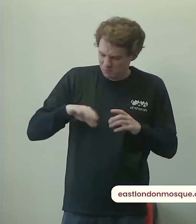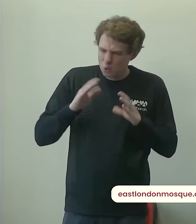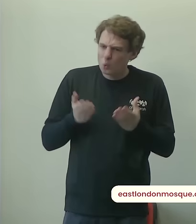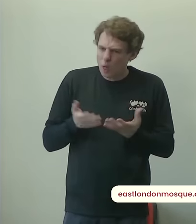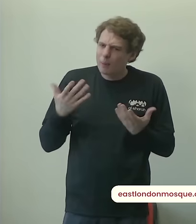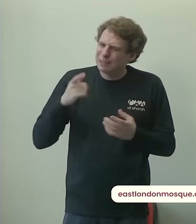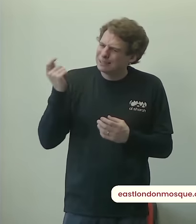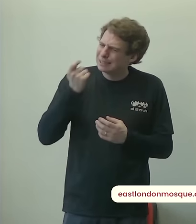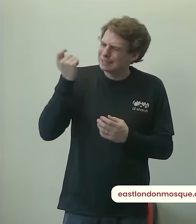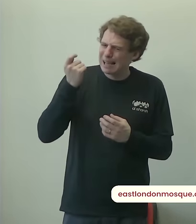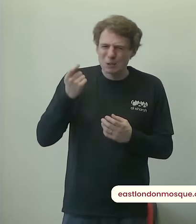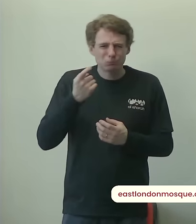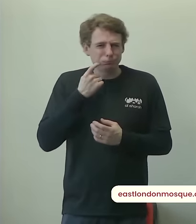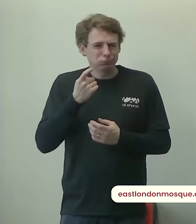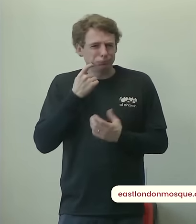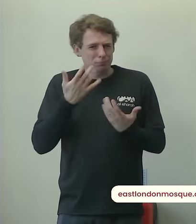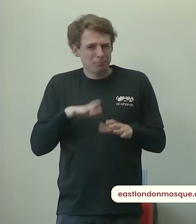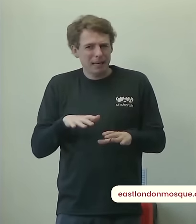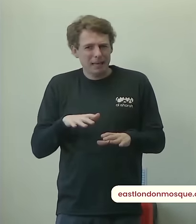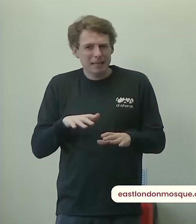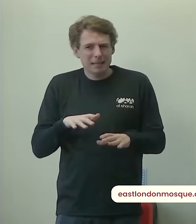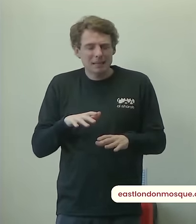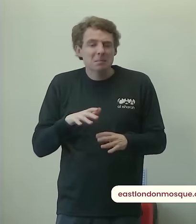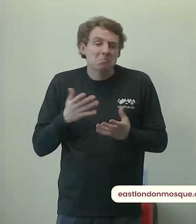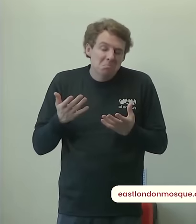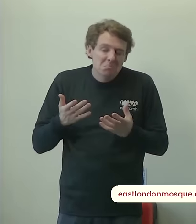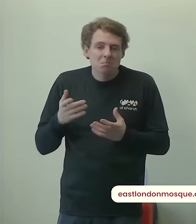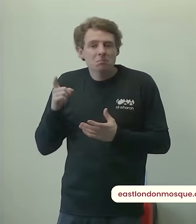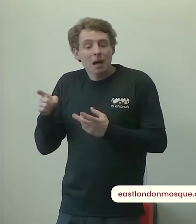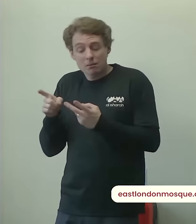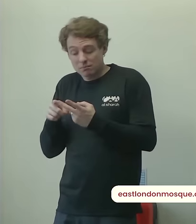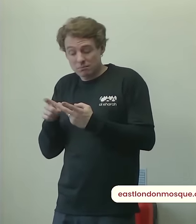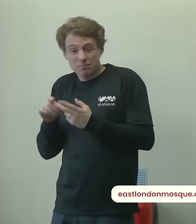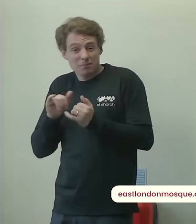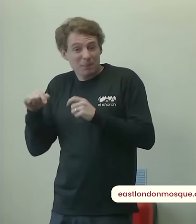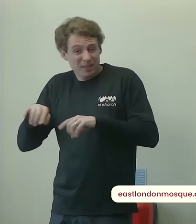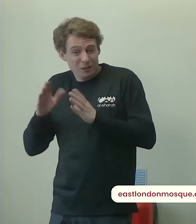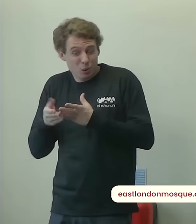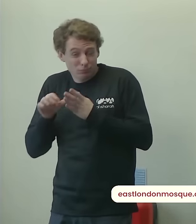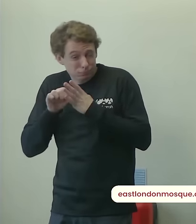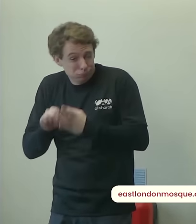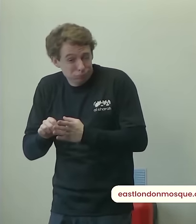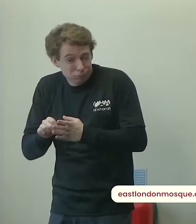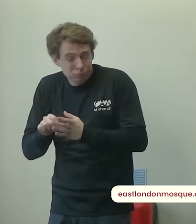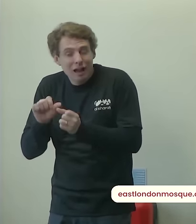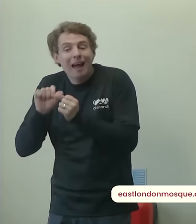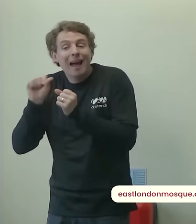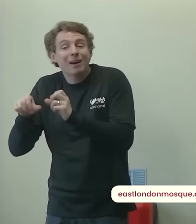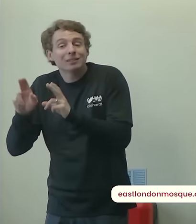the victory in the hereafter have you lost you haven't actually lost it's called at the